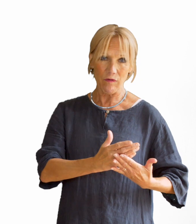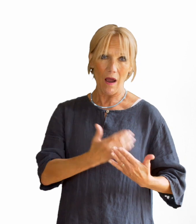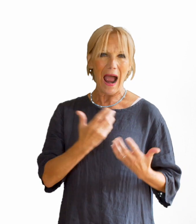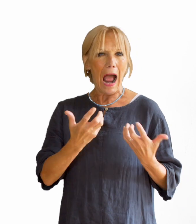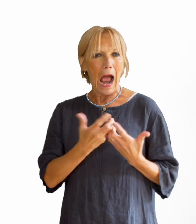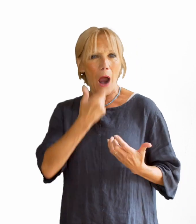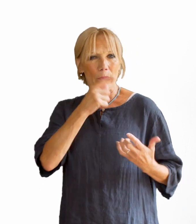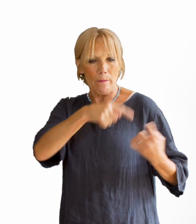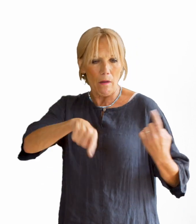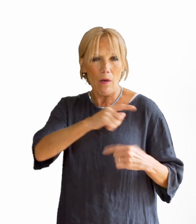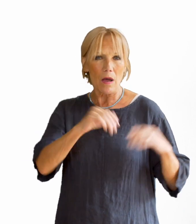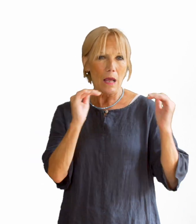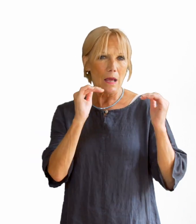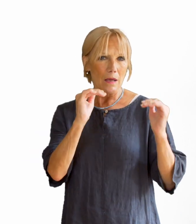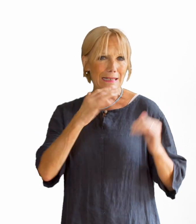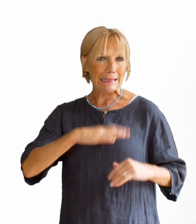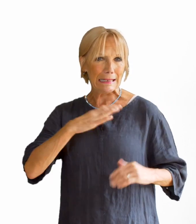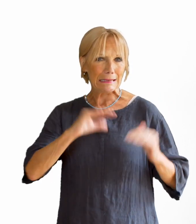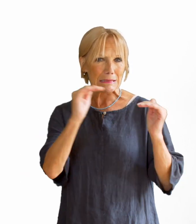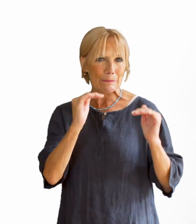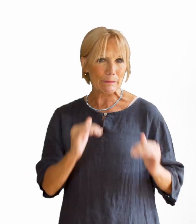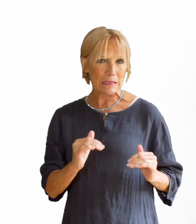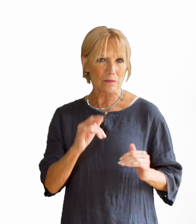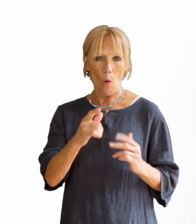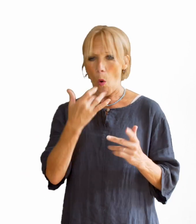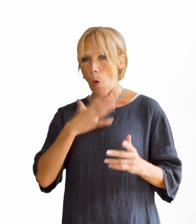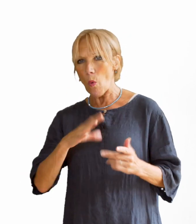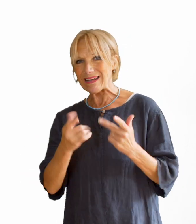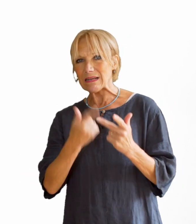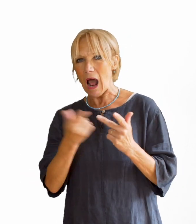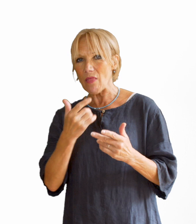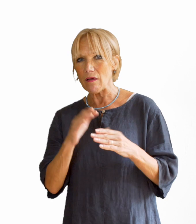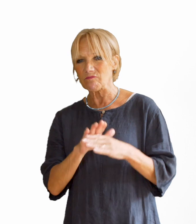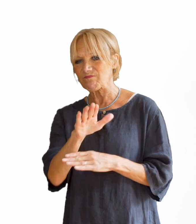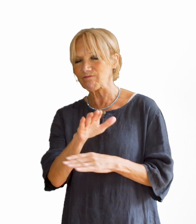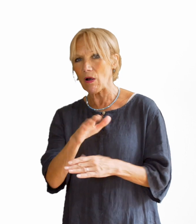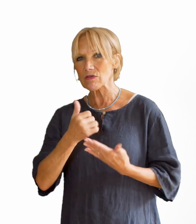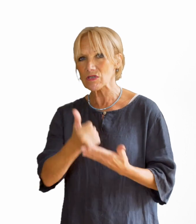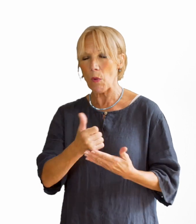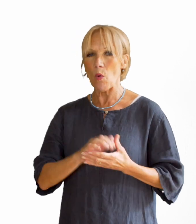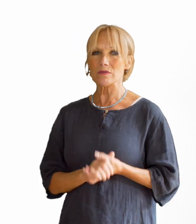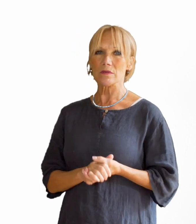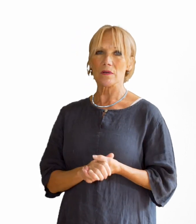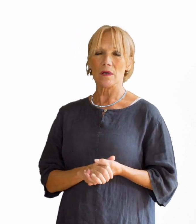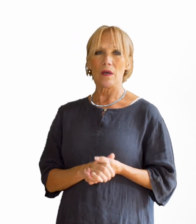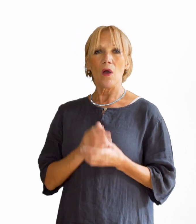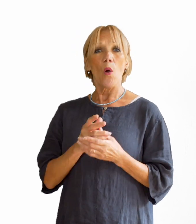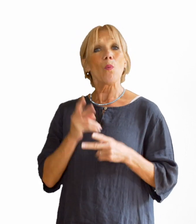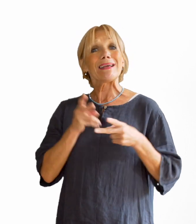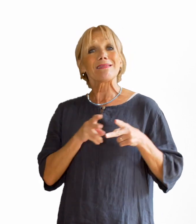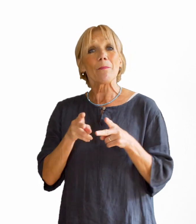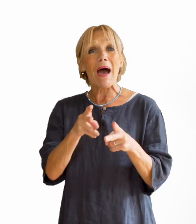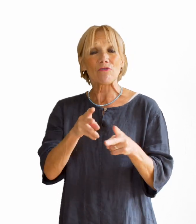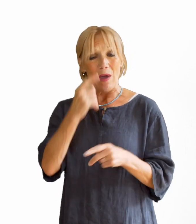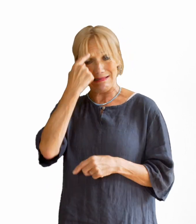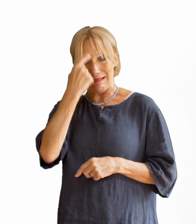and when they will need other forms of support. Liaise with professionals in the care pathway regarding what is available for members moving on,